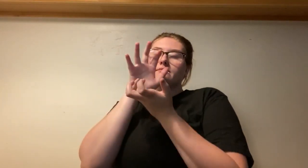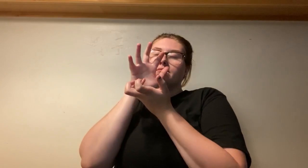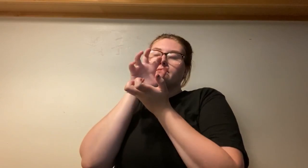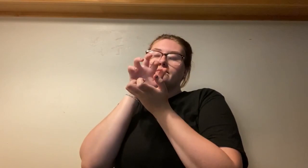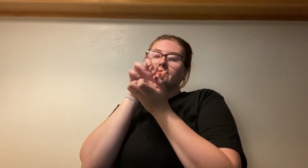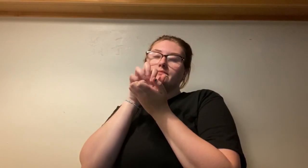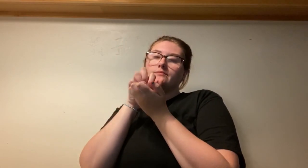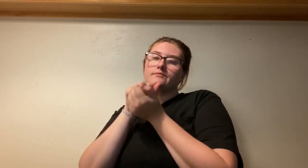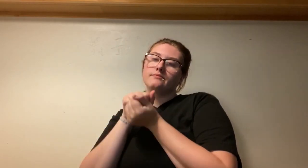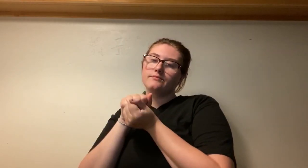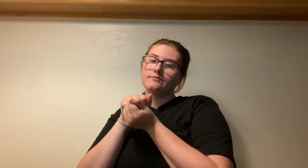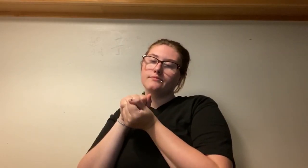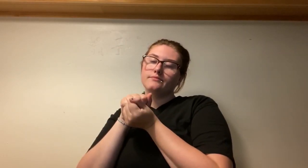and decides to take a nap.